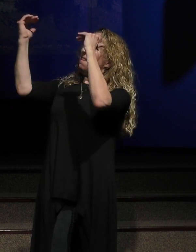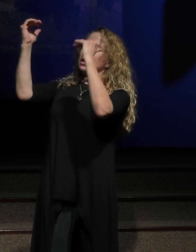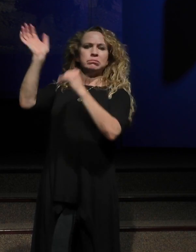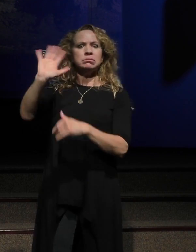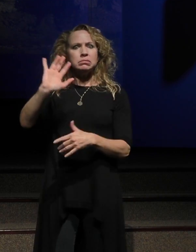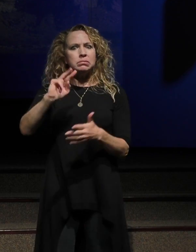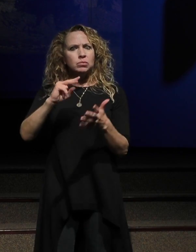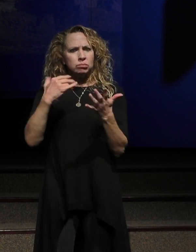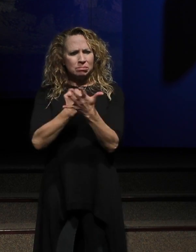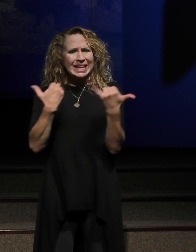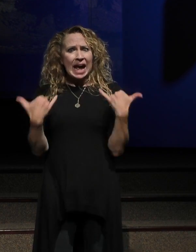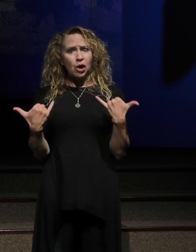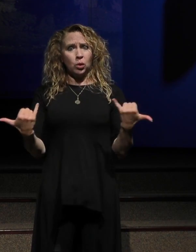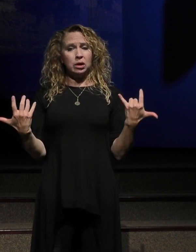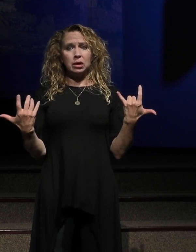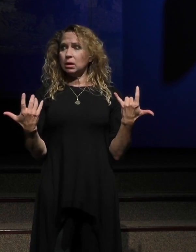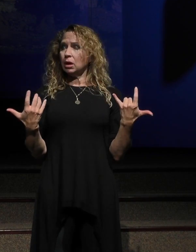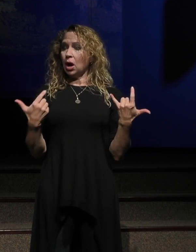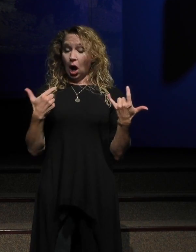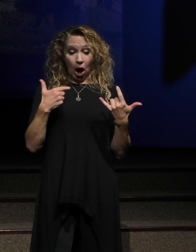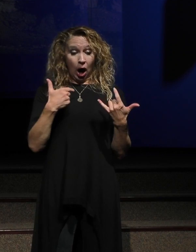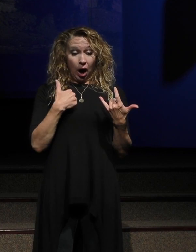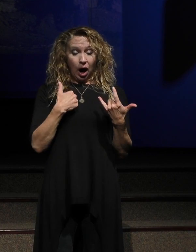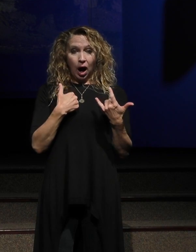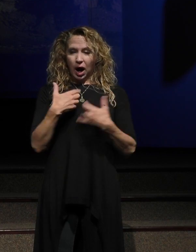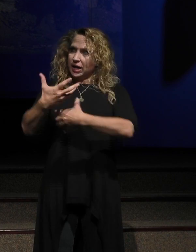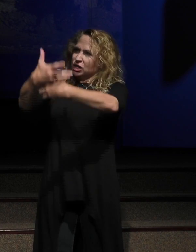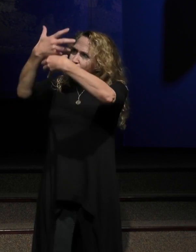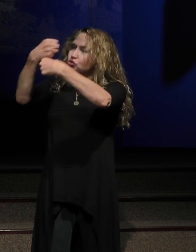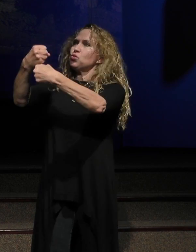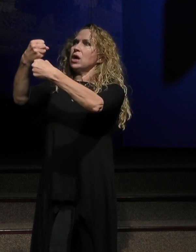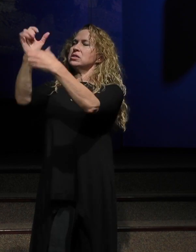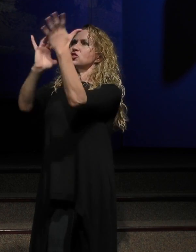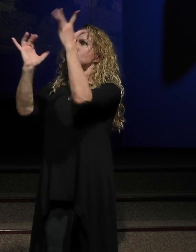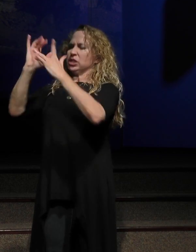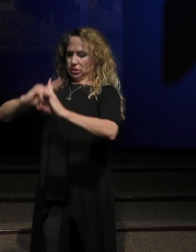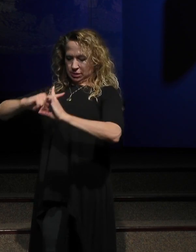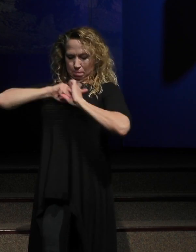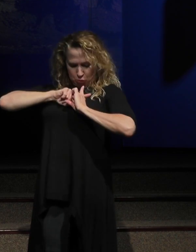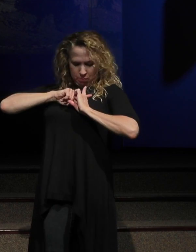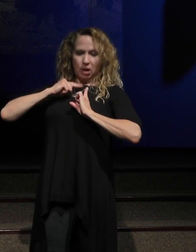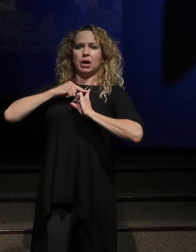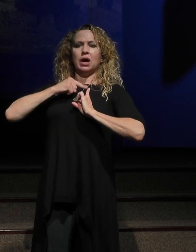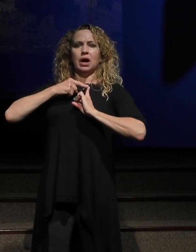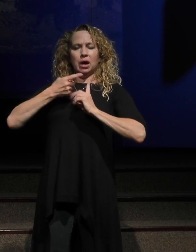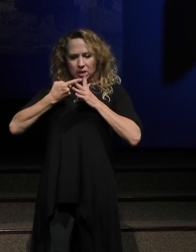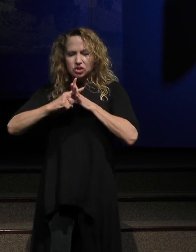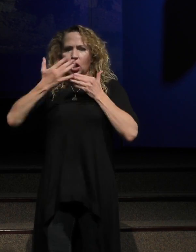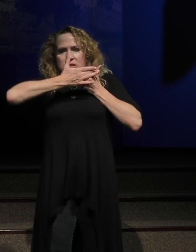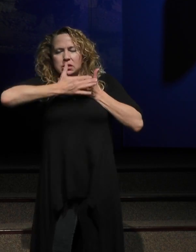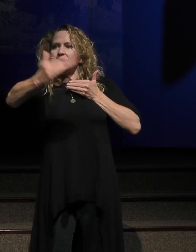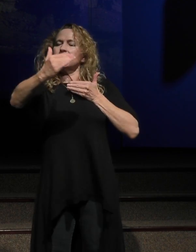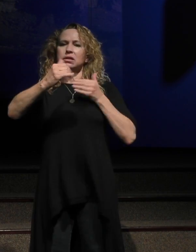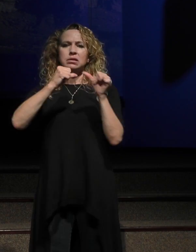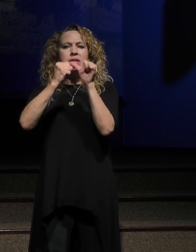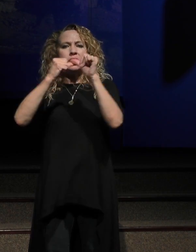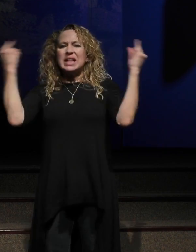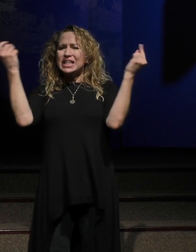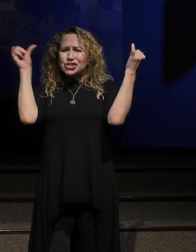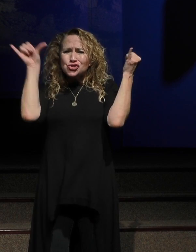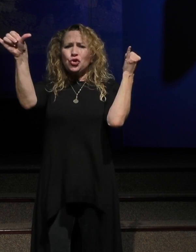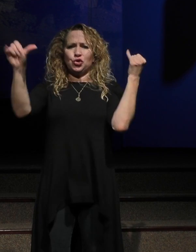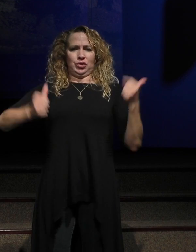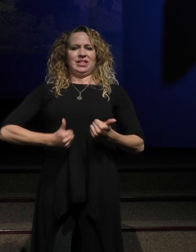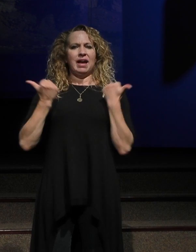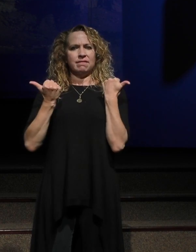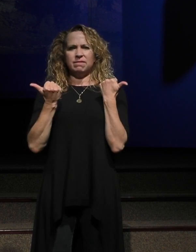now. Eternal life starts when I place my trust in Jesus Christ. There's something bigger that's happening right now